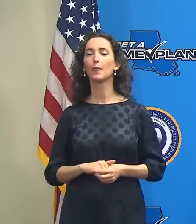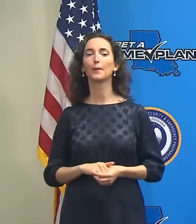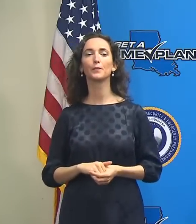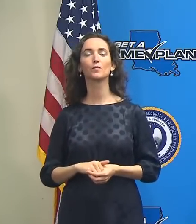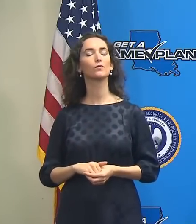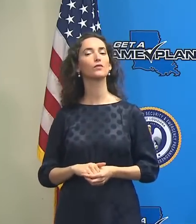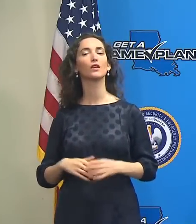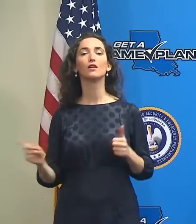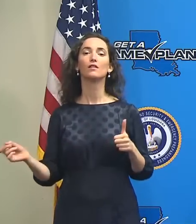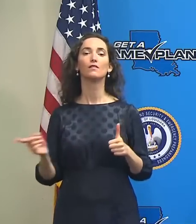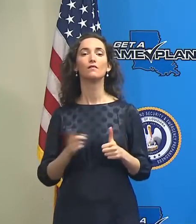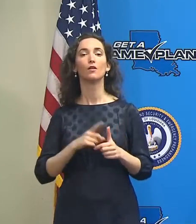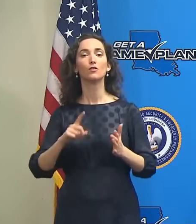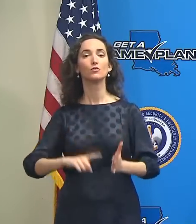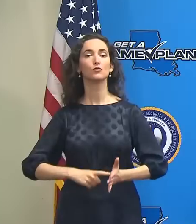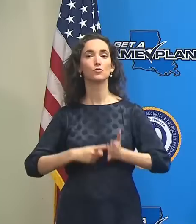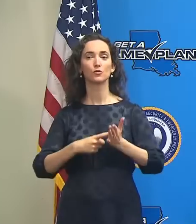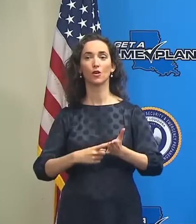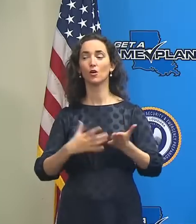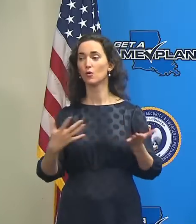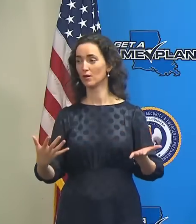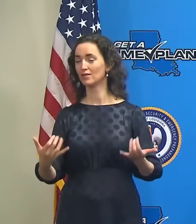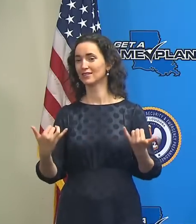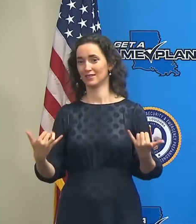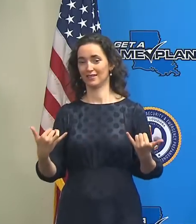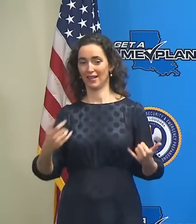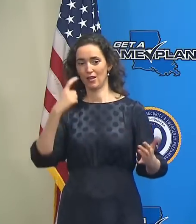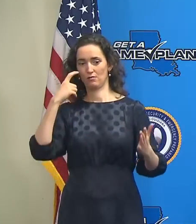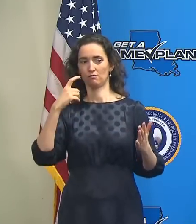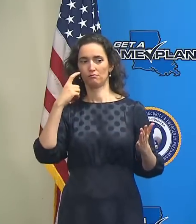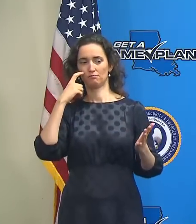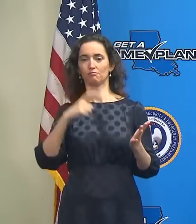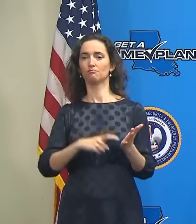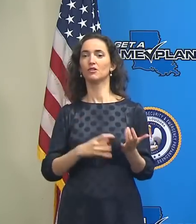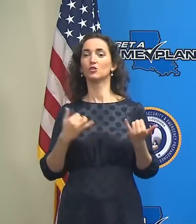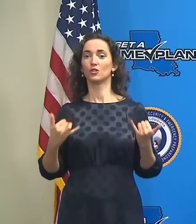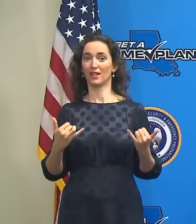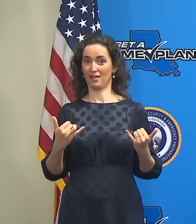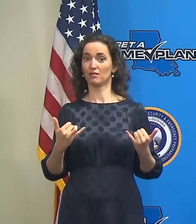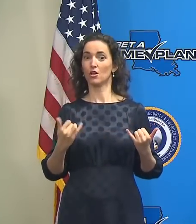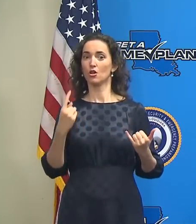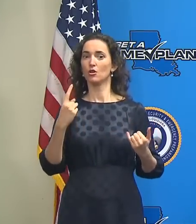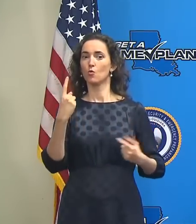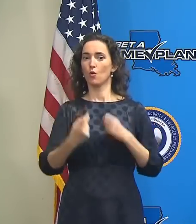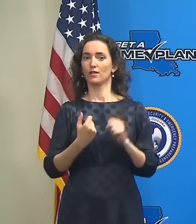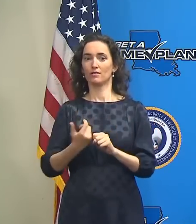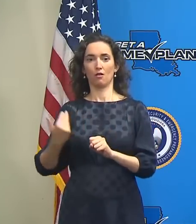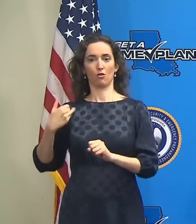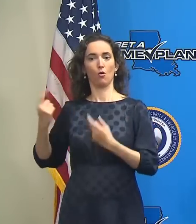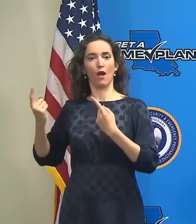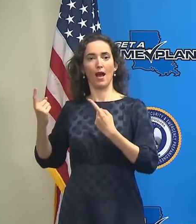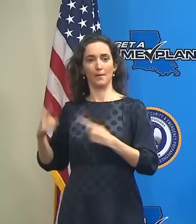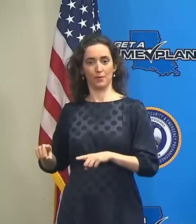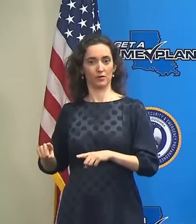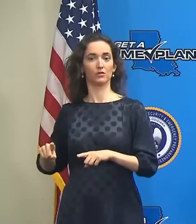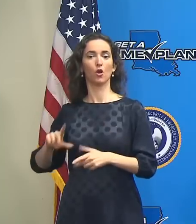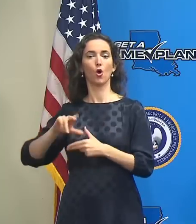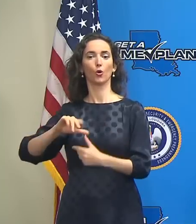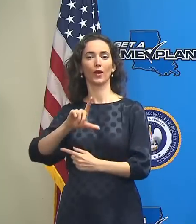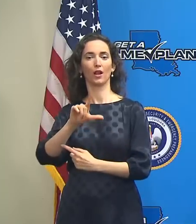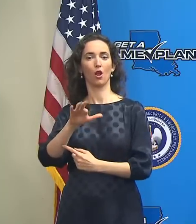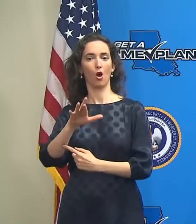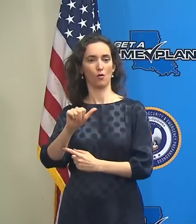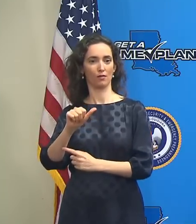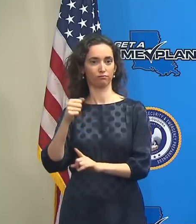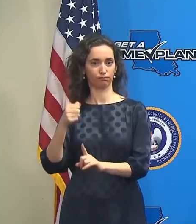I want to start by acknowledging that today is the one-year anniversary of Hurricane Laura, and while much progress has been